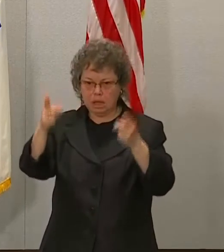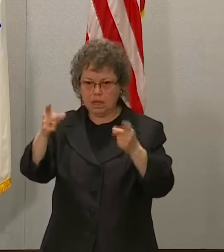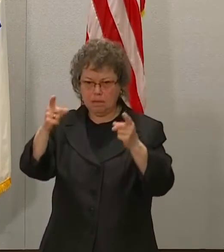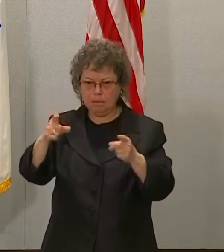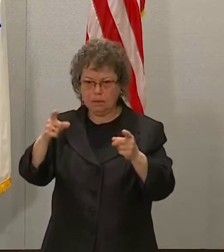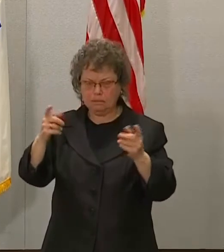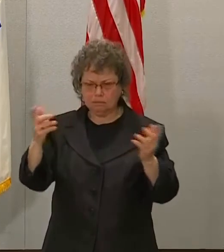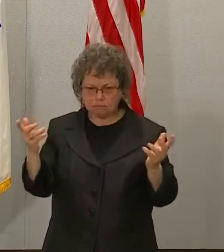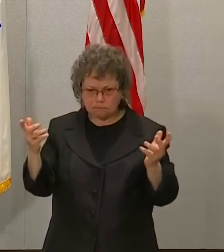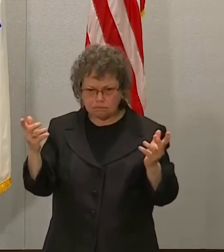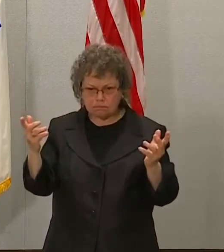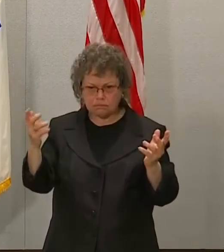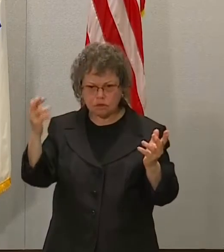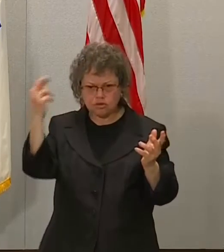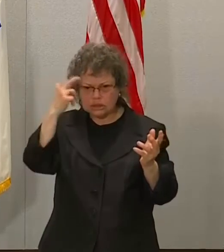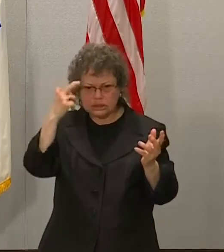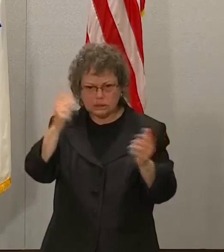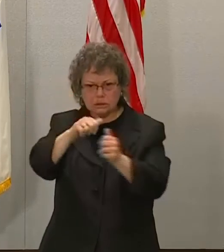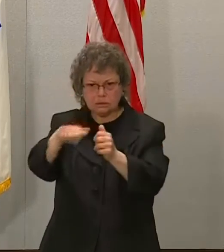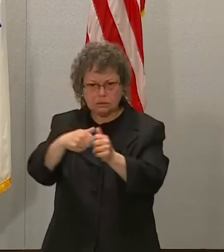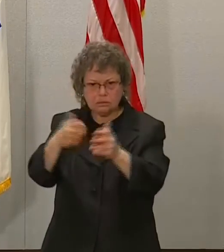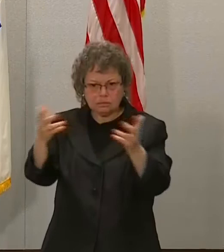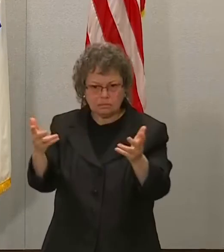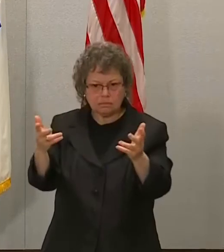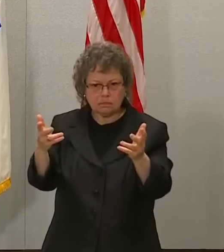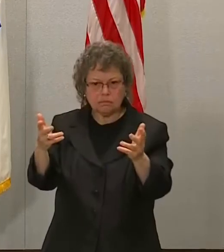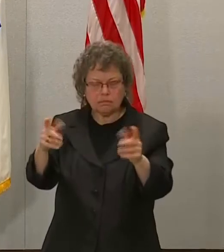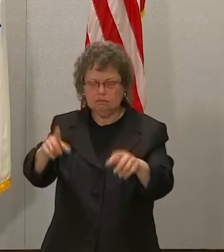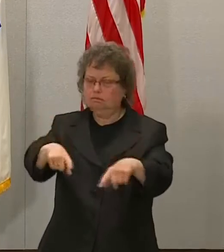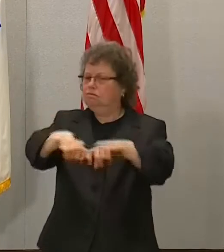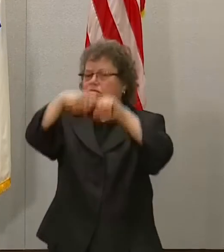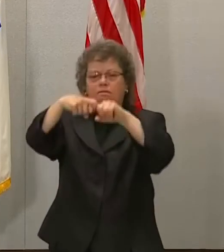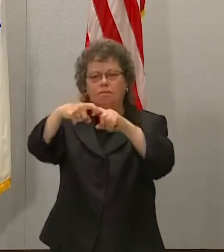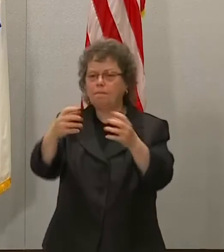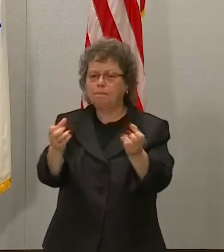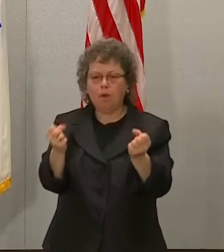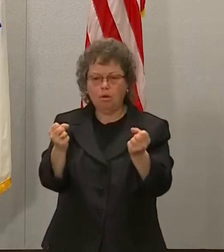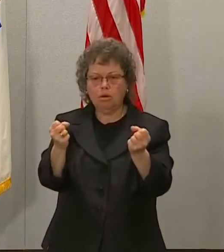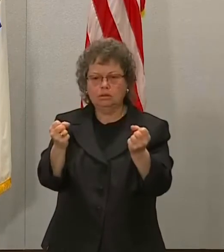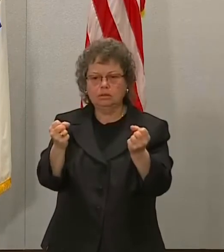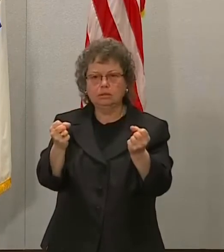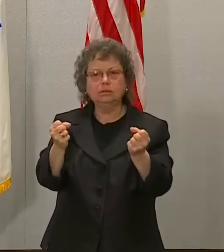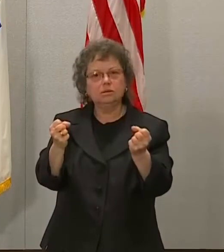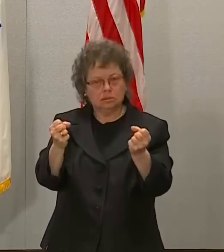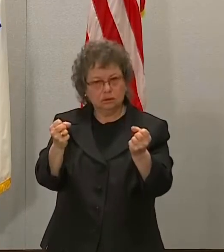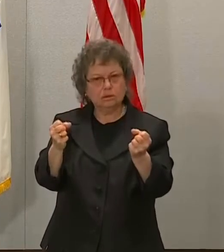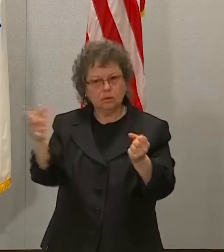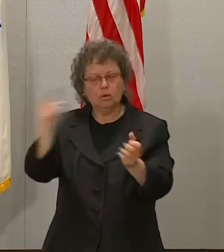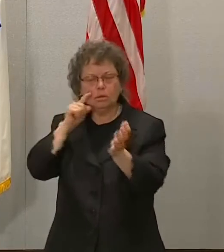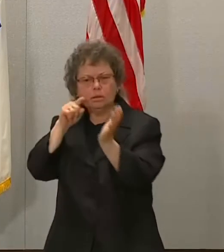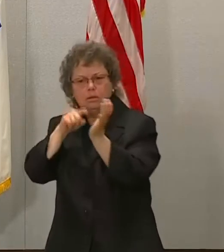And, therefore, they were going to get a bunch of people together and take a look at these cases and